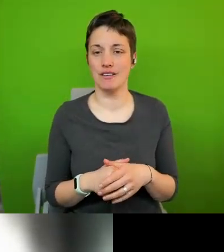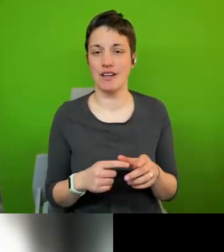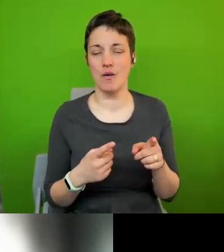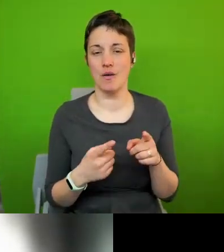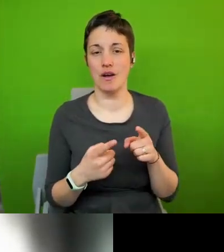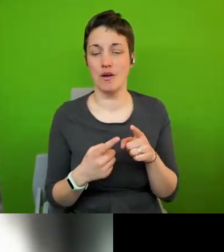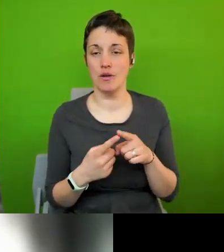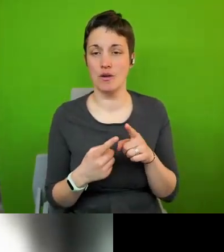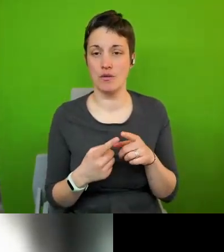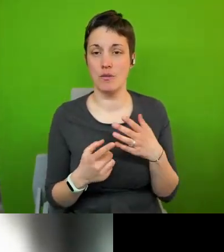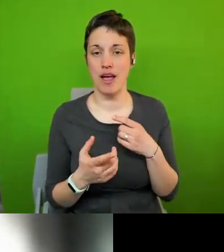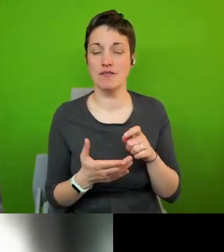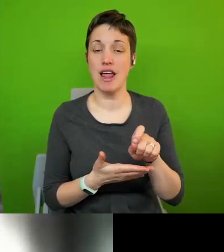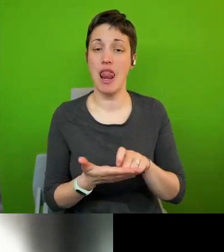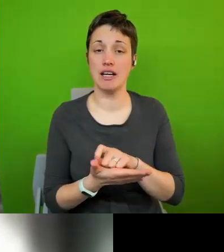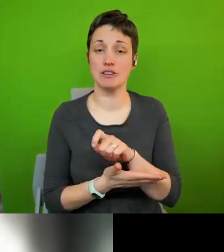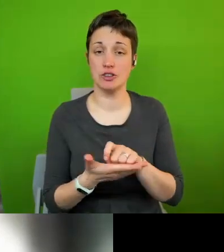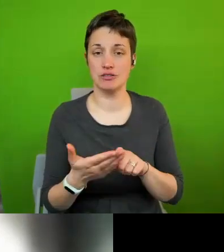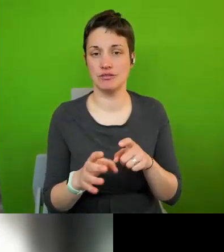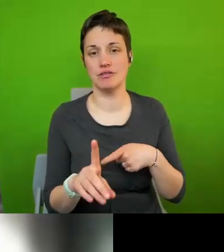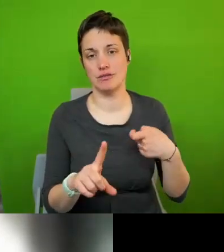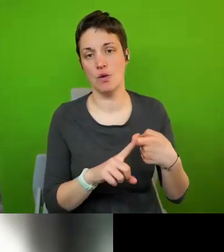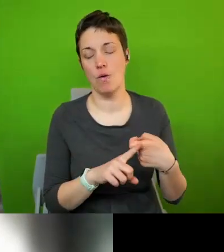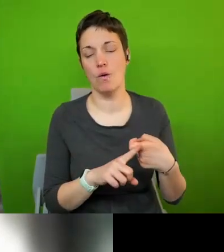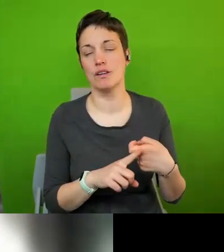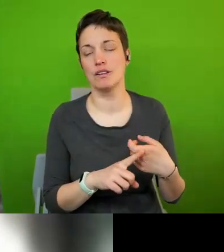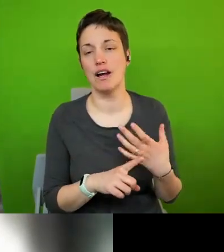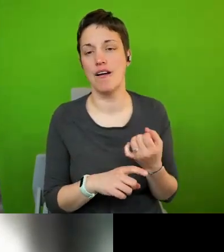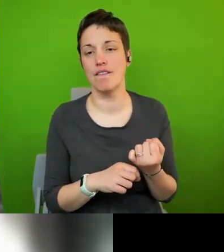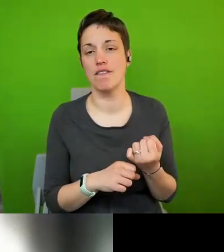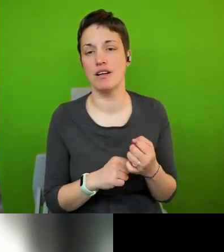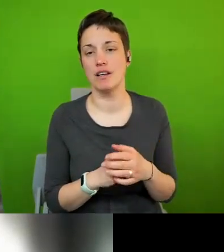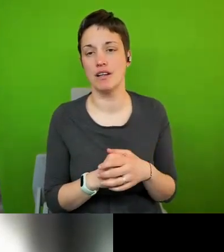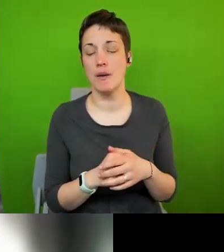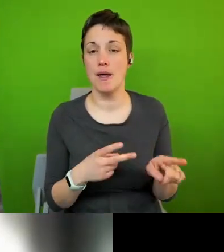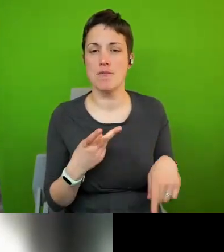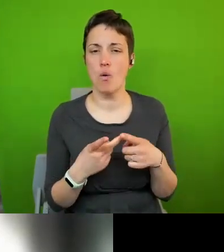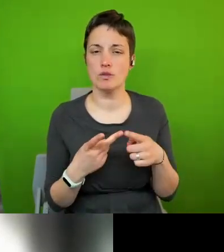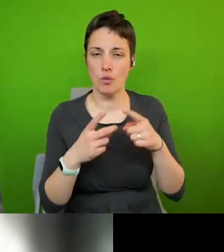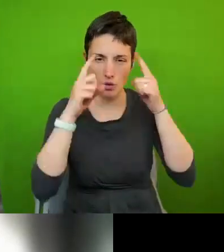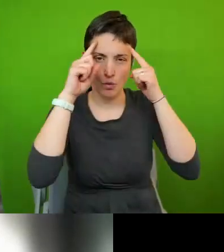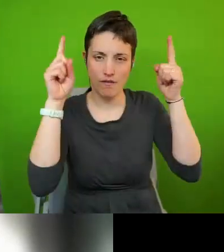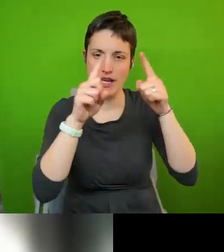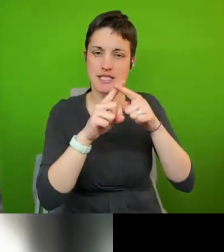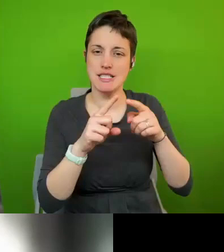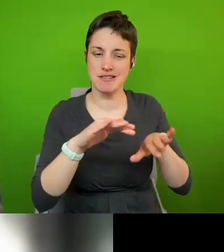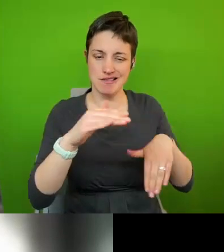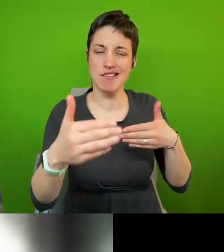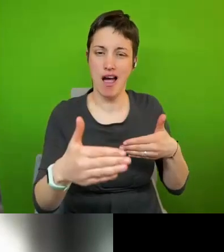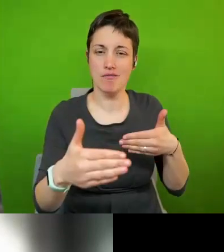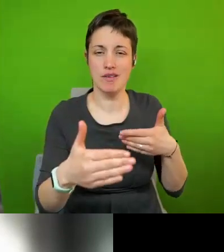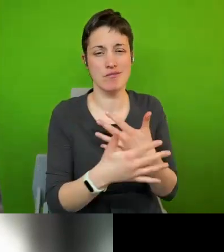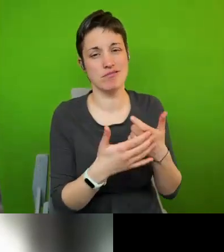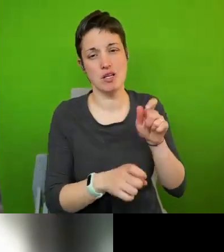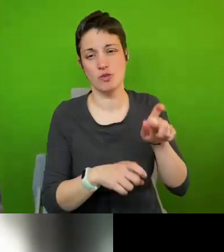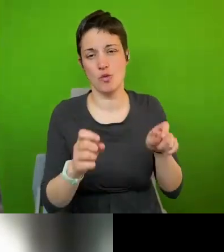uh very soon um but also that in terms of the university term lots of students are engaged in revision for exams